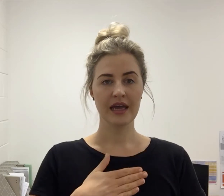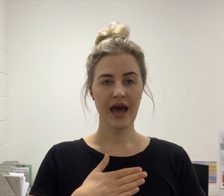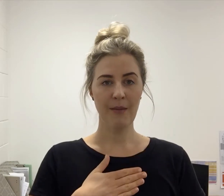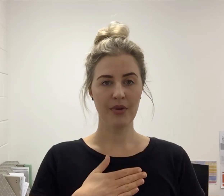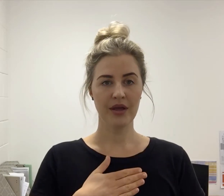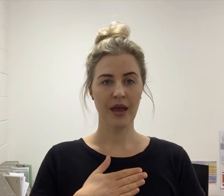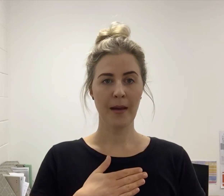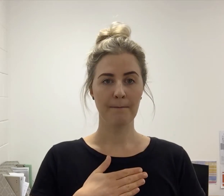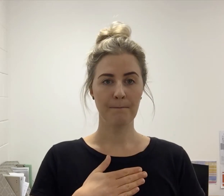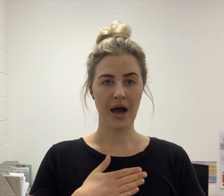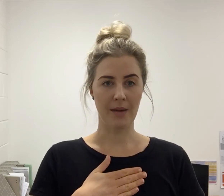Cup pup.